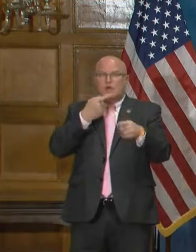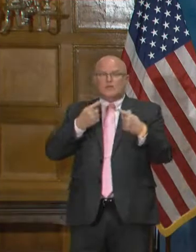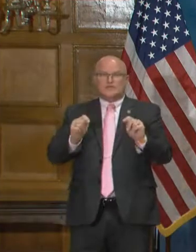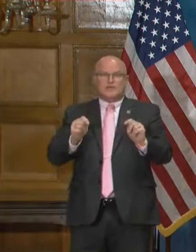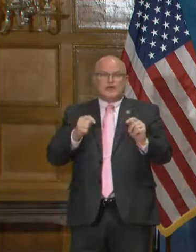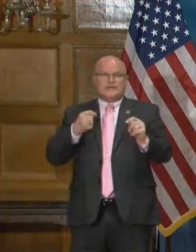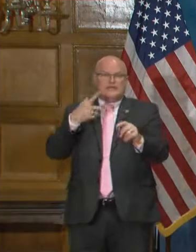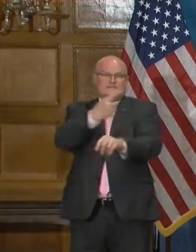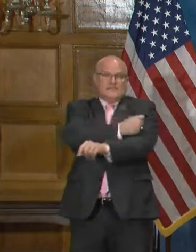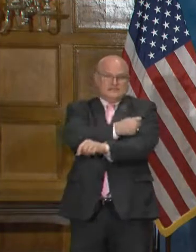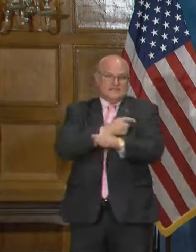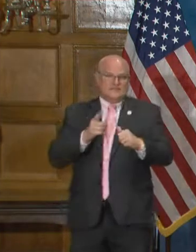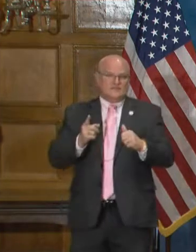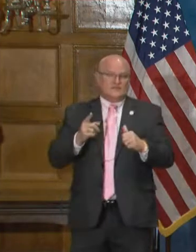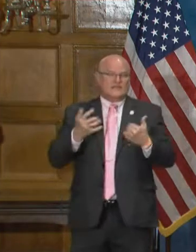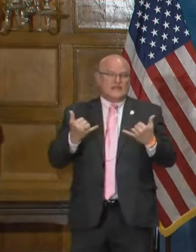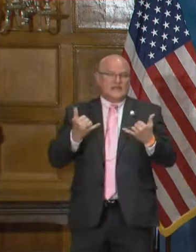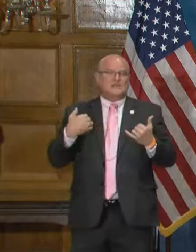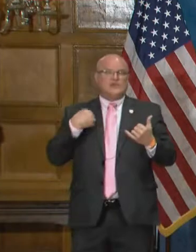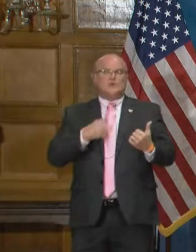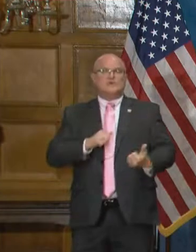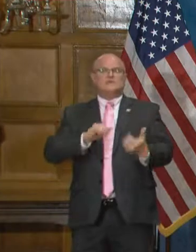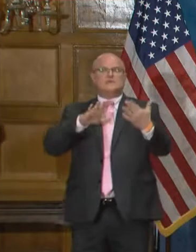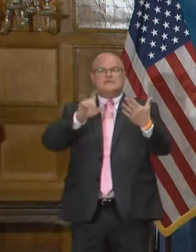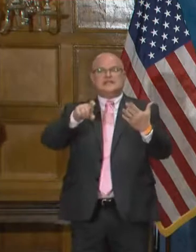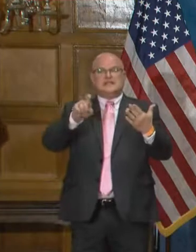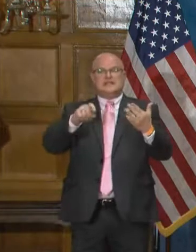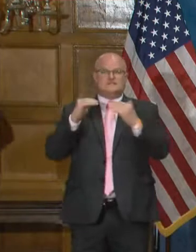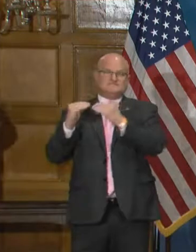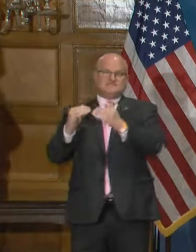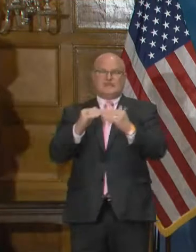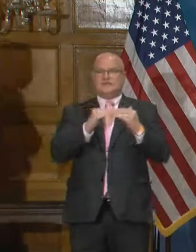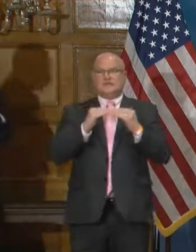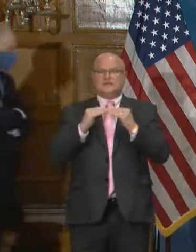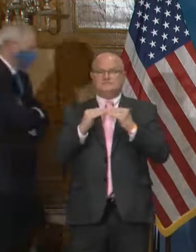we're trying to get vaccinated so that we're addressing the needs of equity.